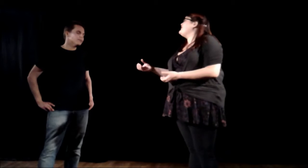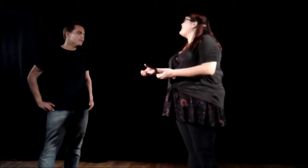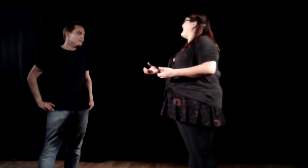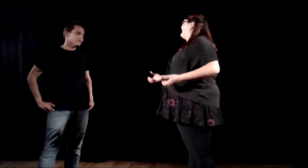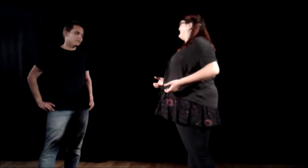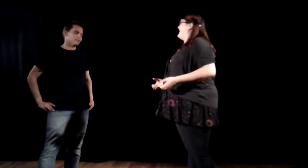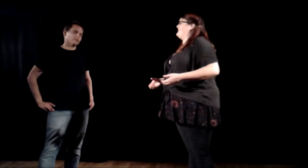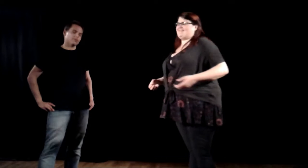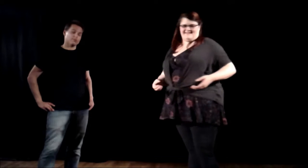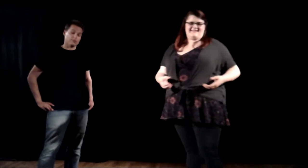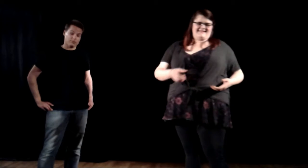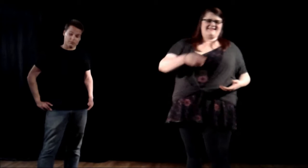No, no, guess. Guess.